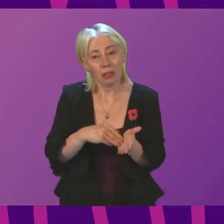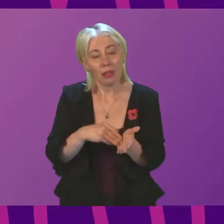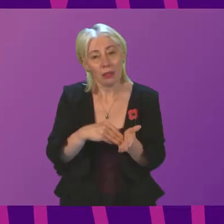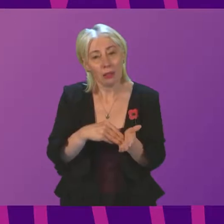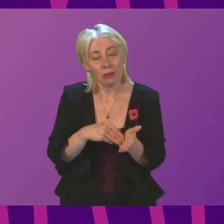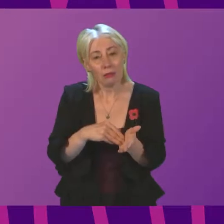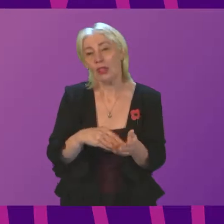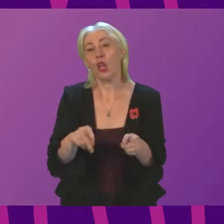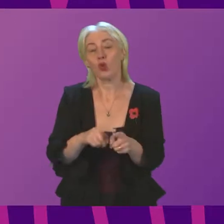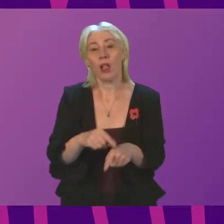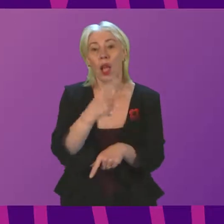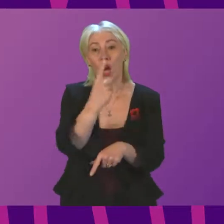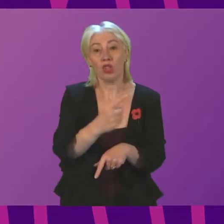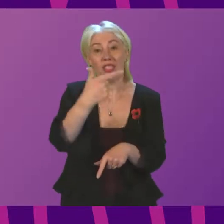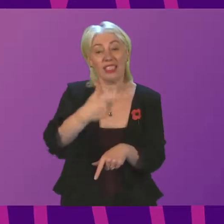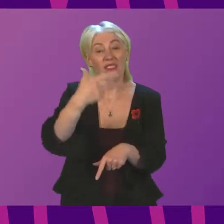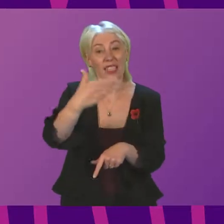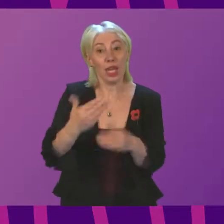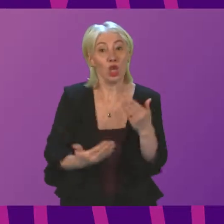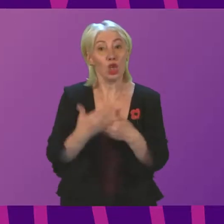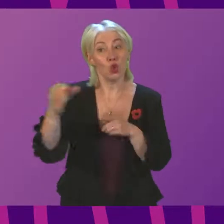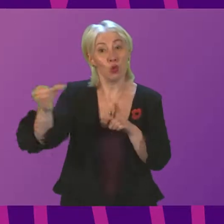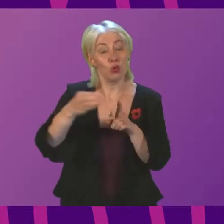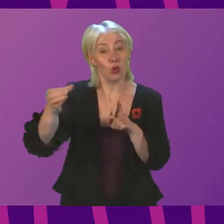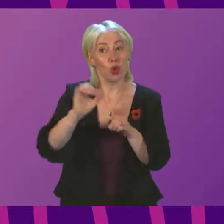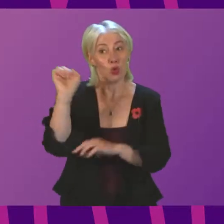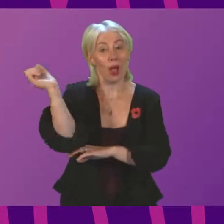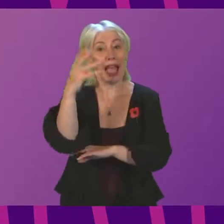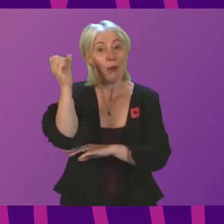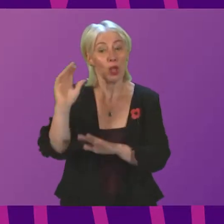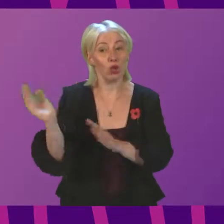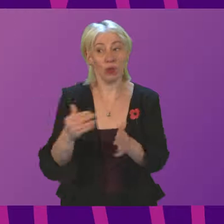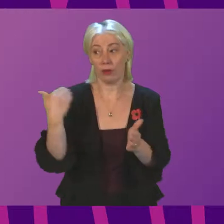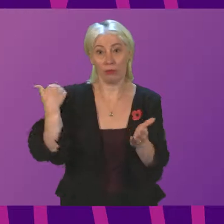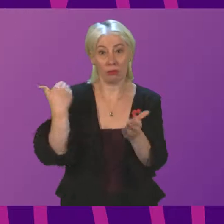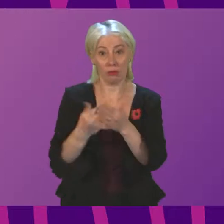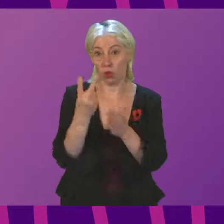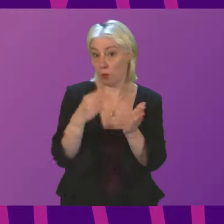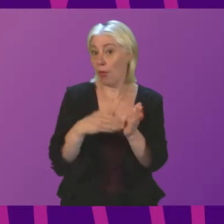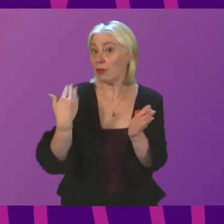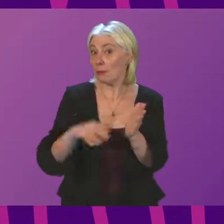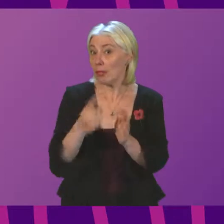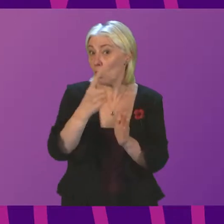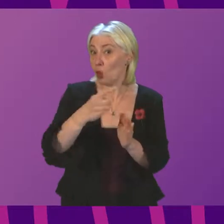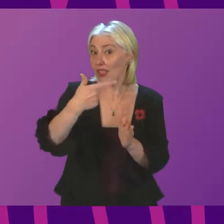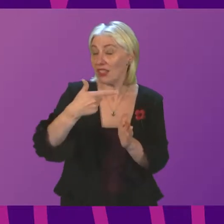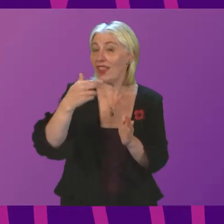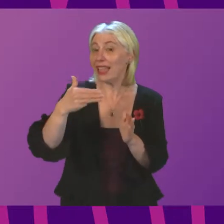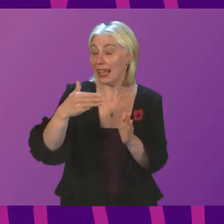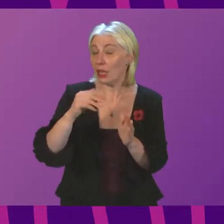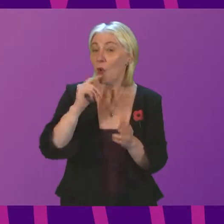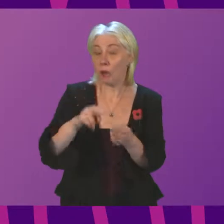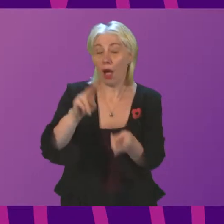We have seen already 179 new staff joining the Scottish Ambulance Service over the course of the last two months, and that will rise to